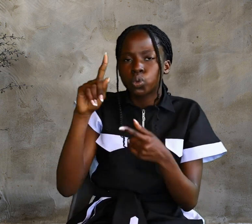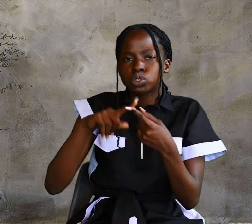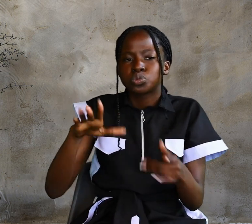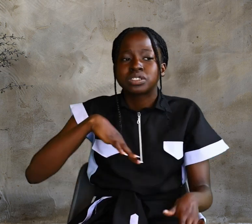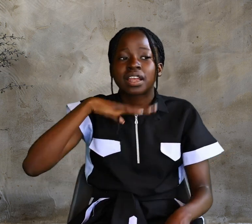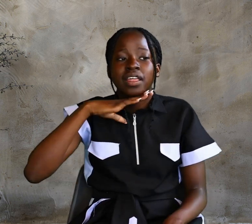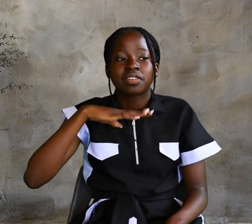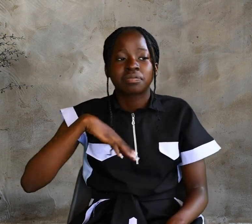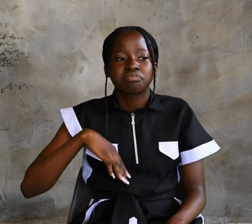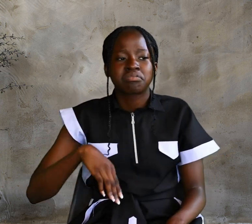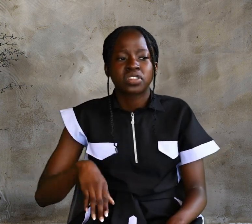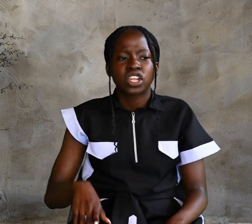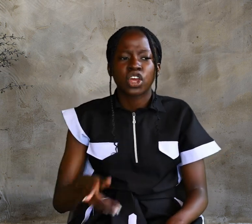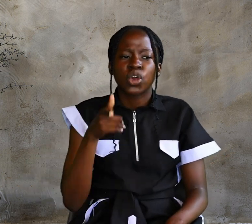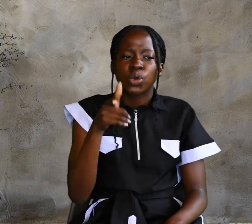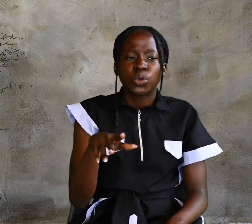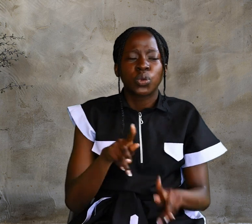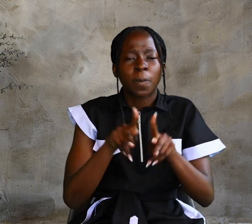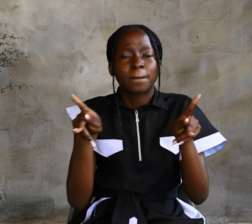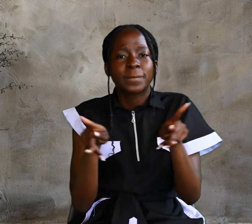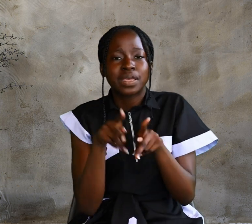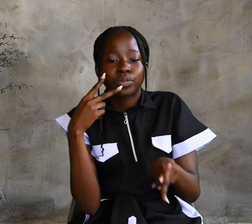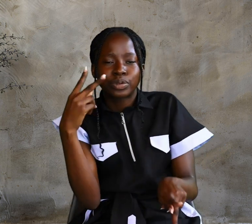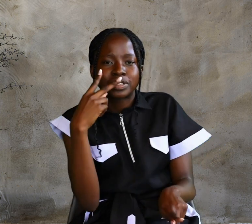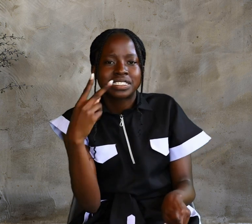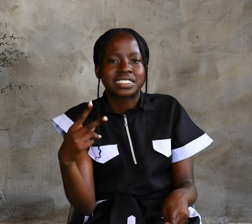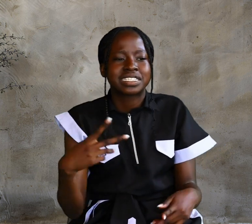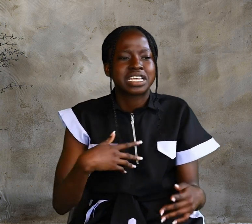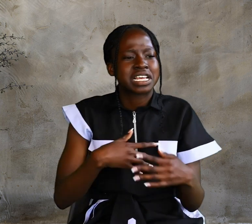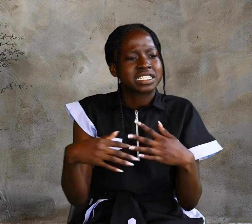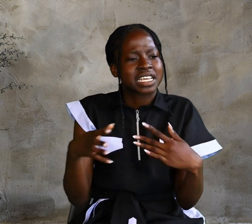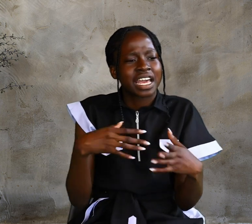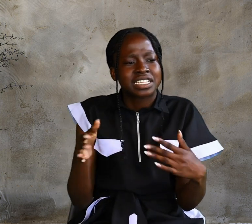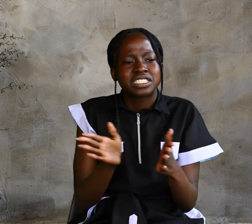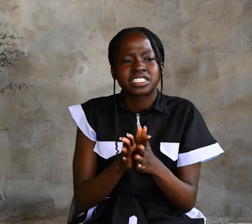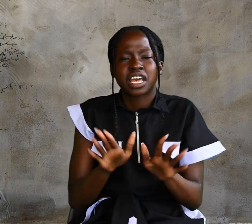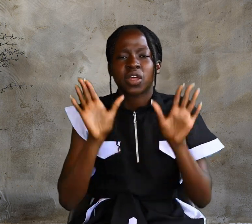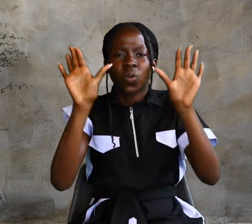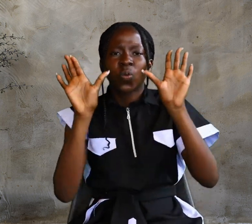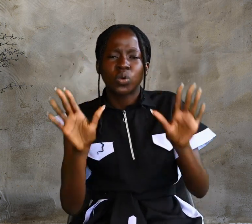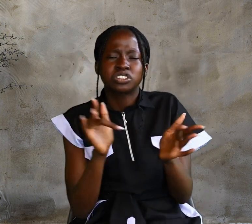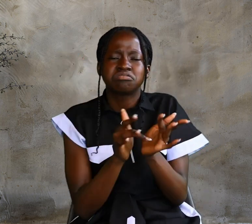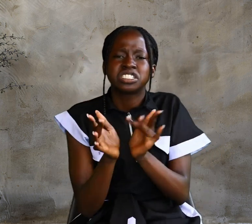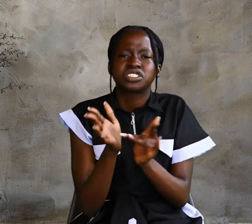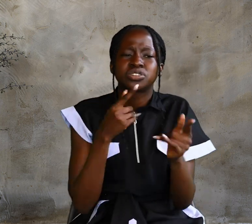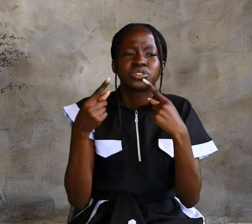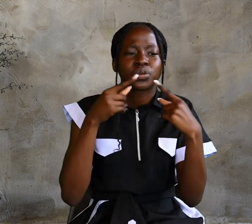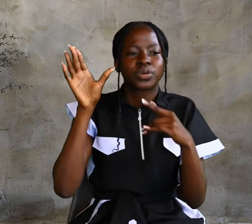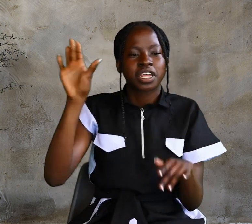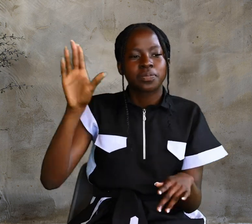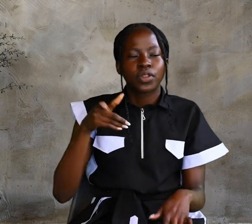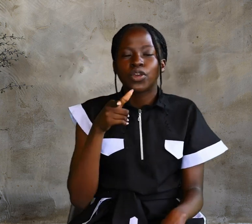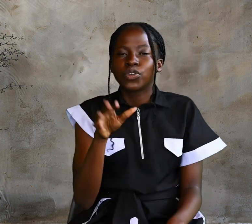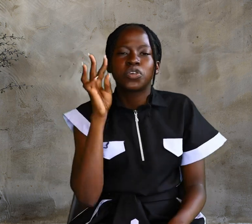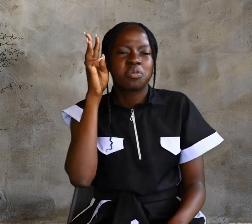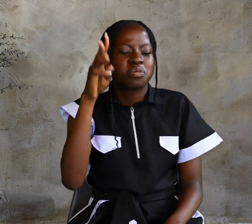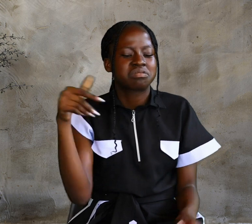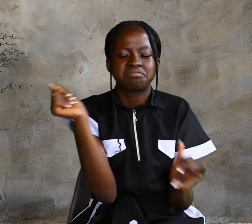Unless you people see signs and wonders, Jesus told him, You will never believe.